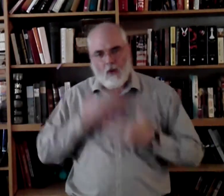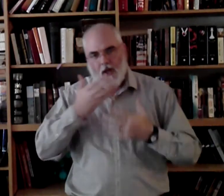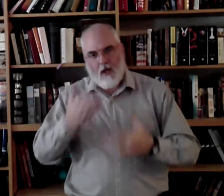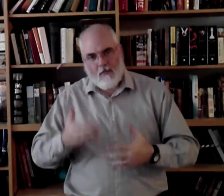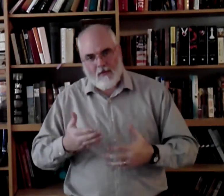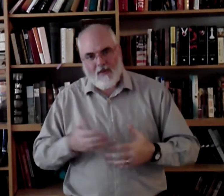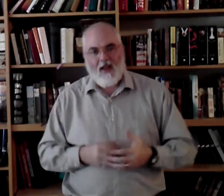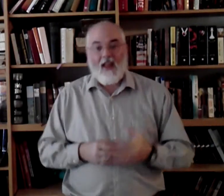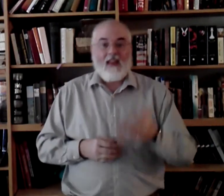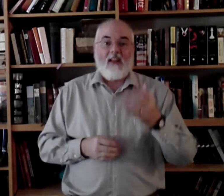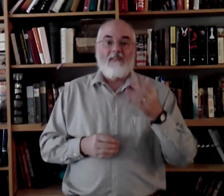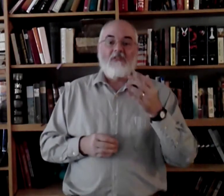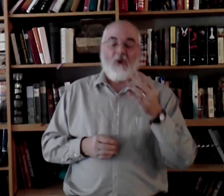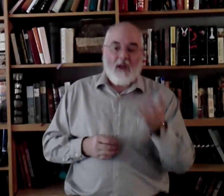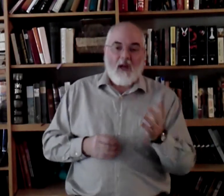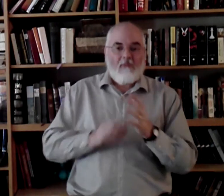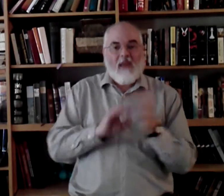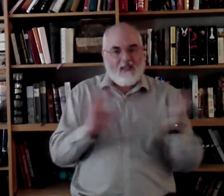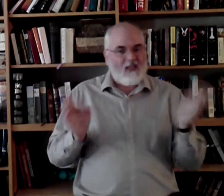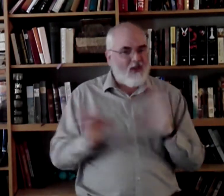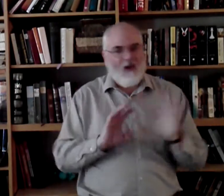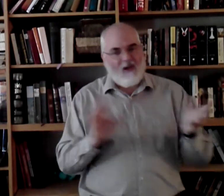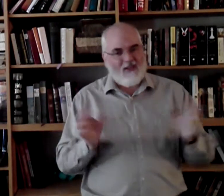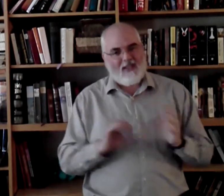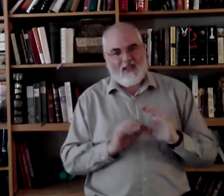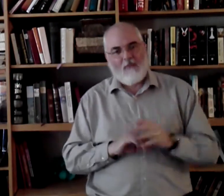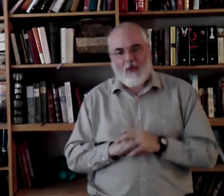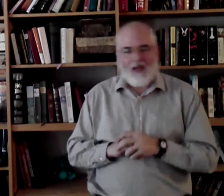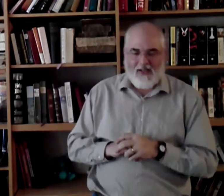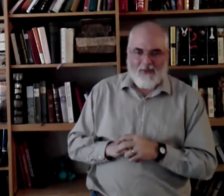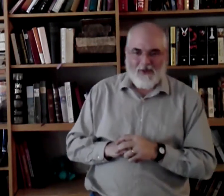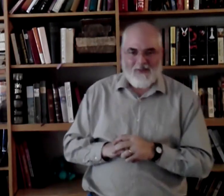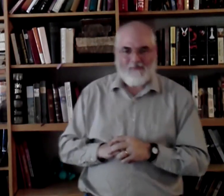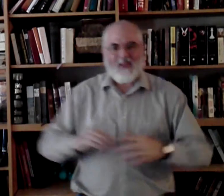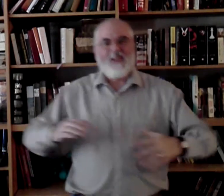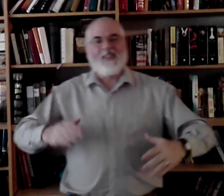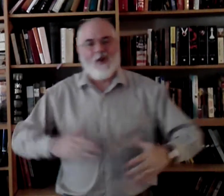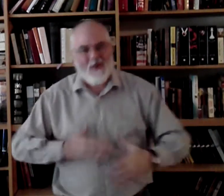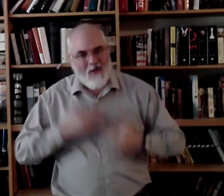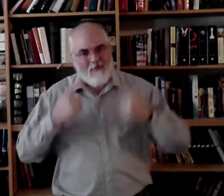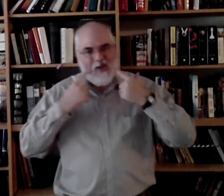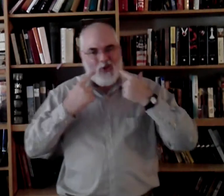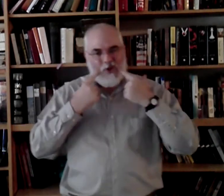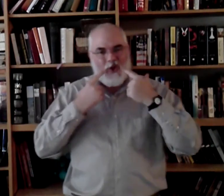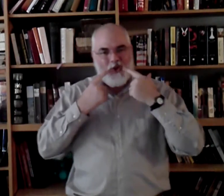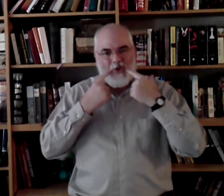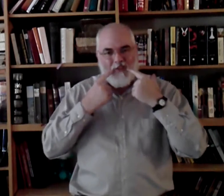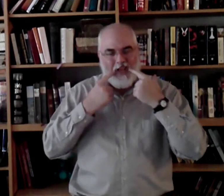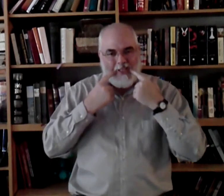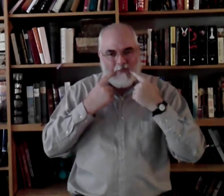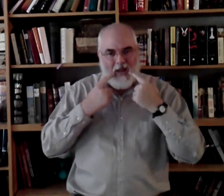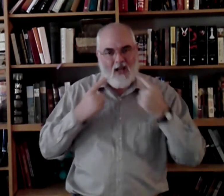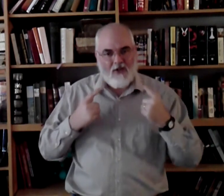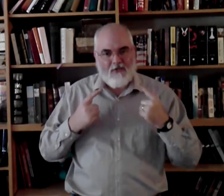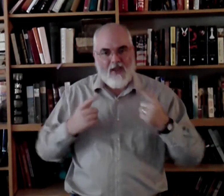up. Throwing up makes the song just completely different. So make sure you have got a smile on your face